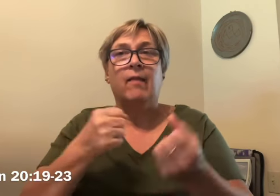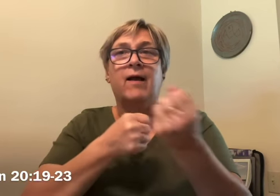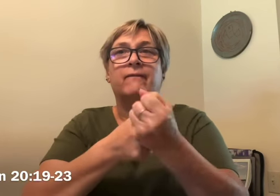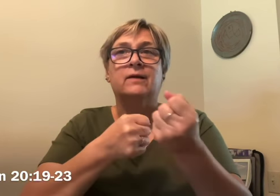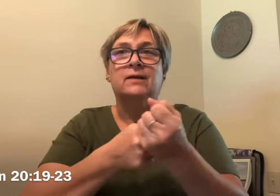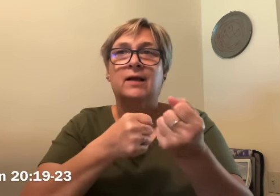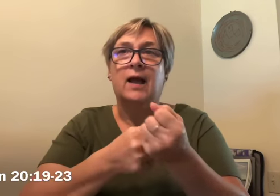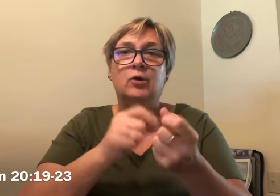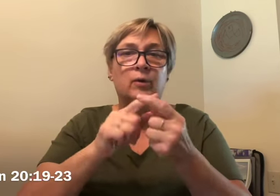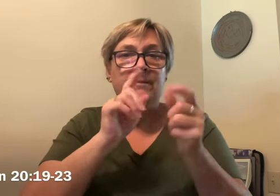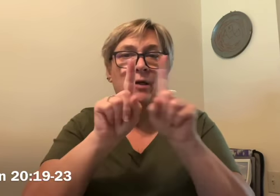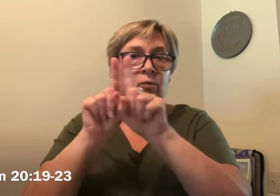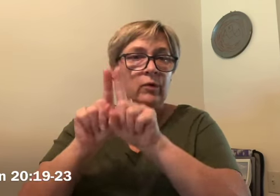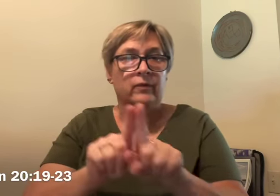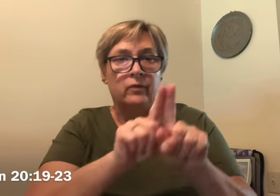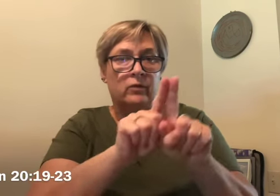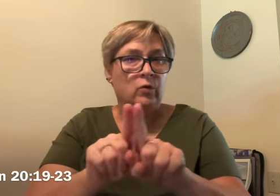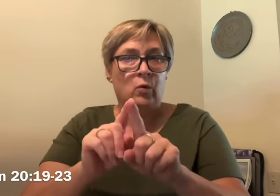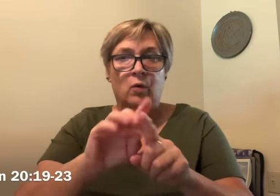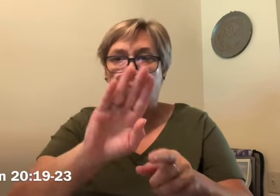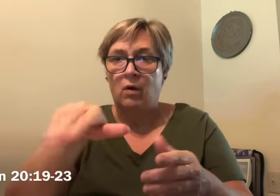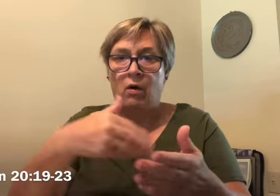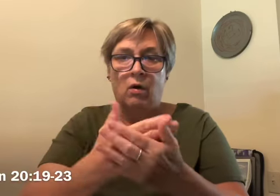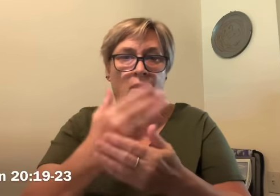another advocate to be with you always